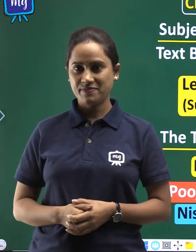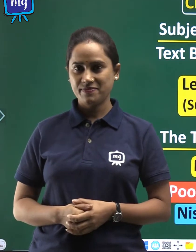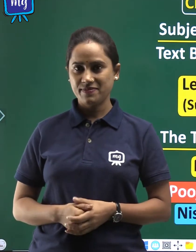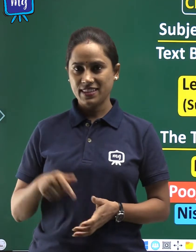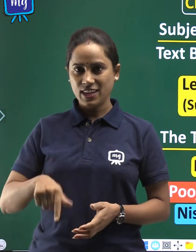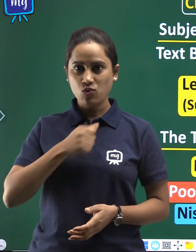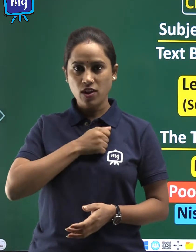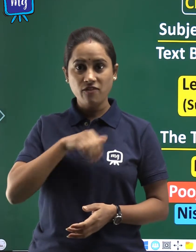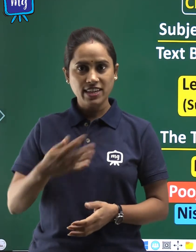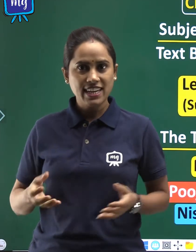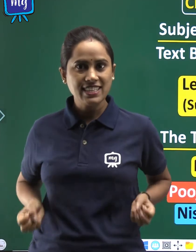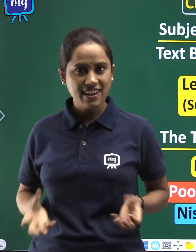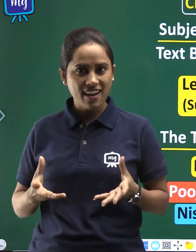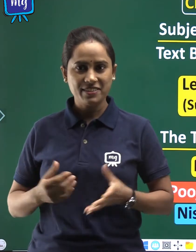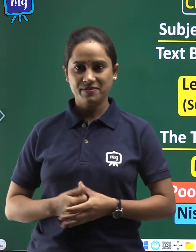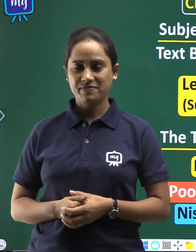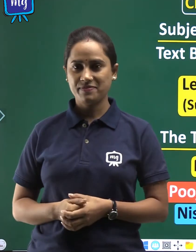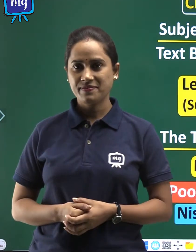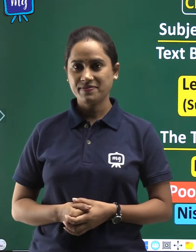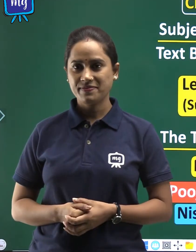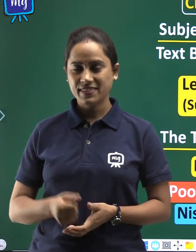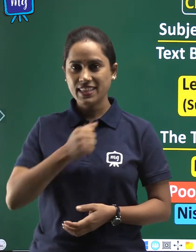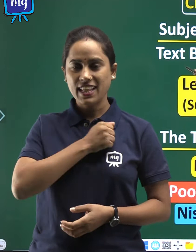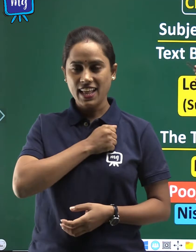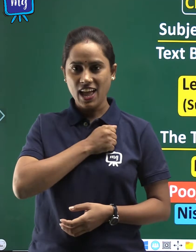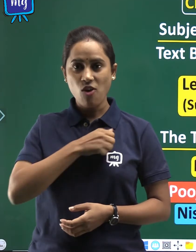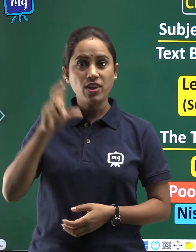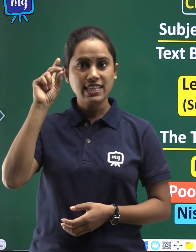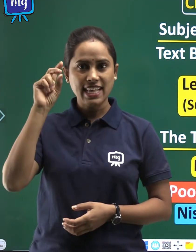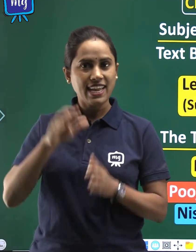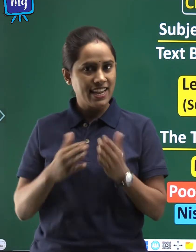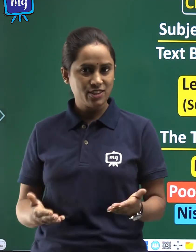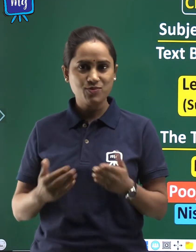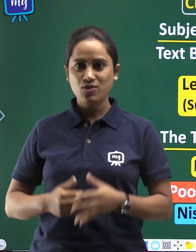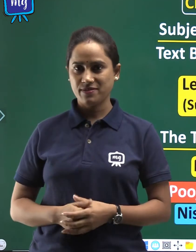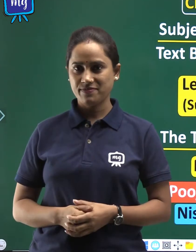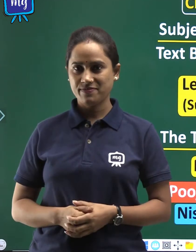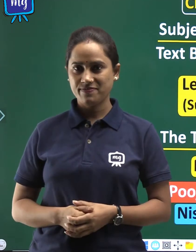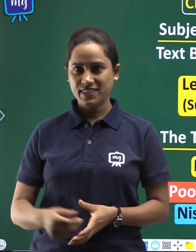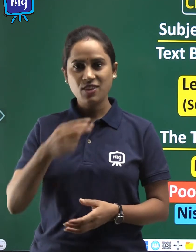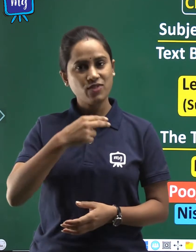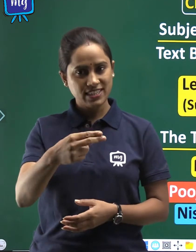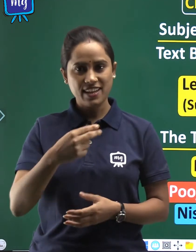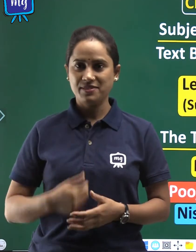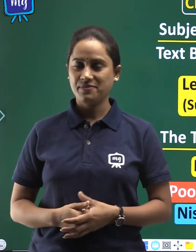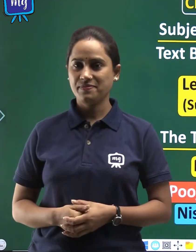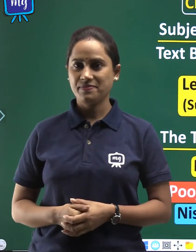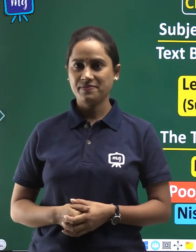today we shall start our second textbook Vistas.